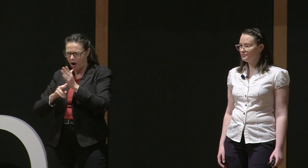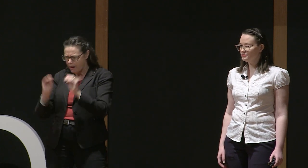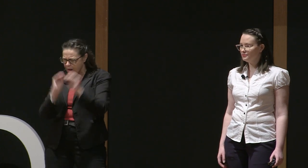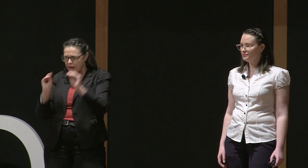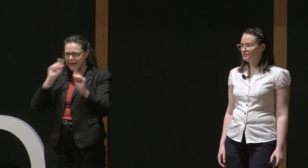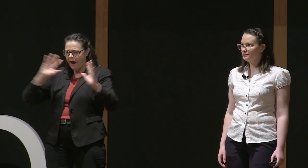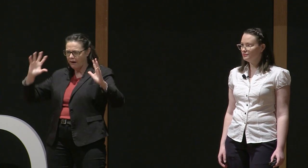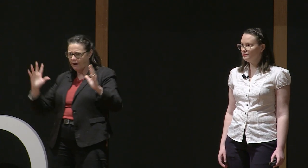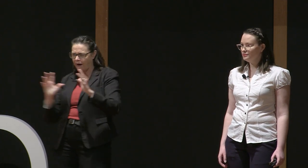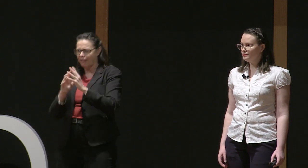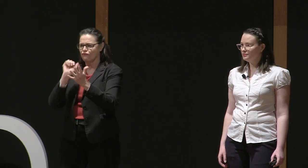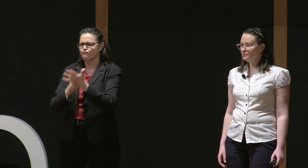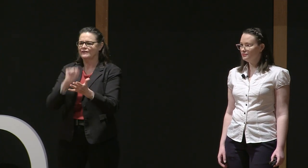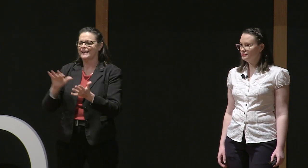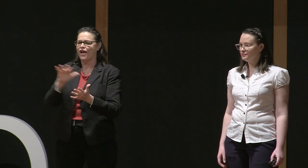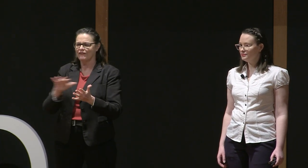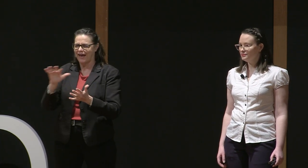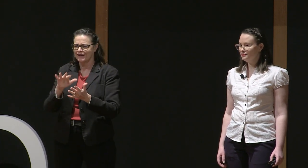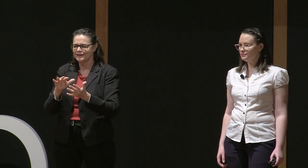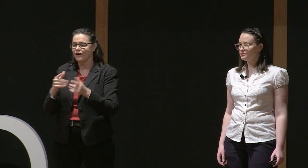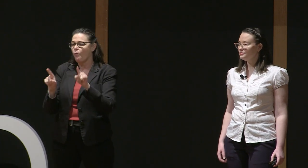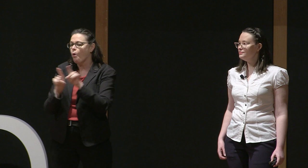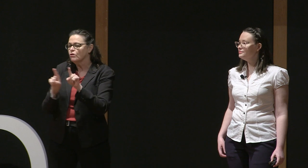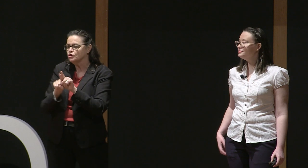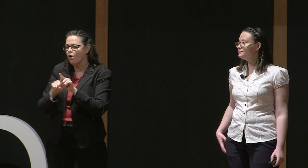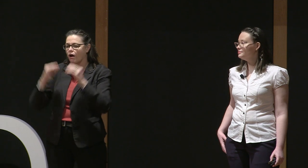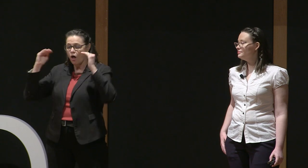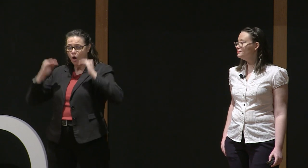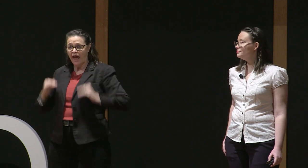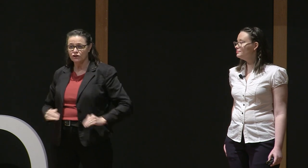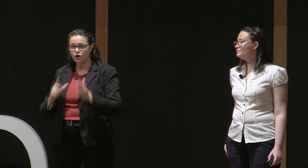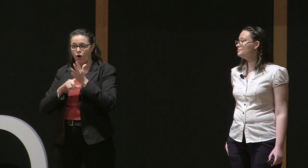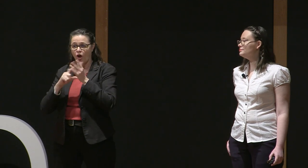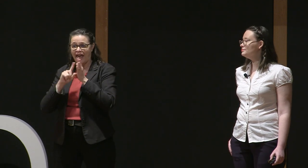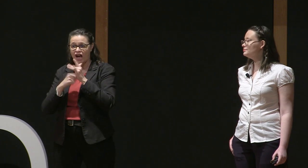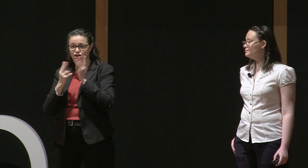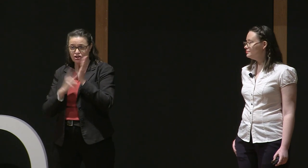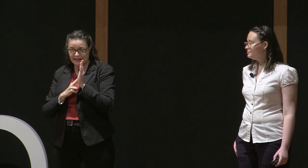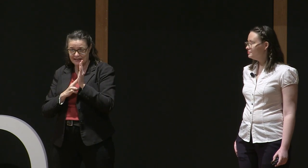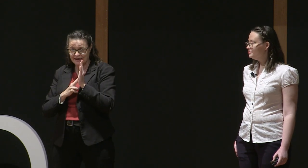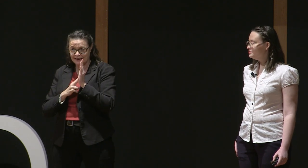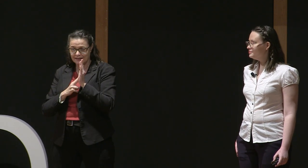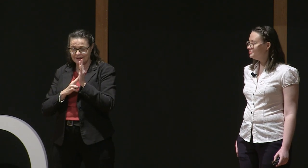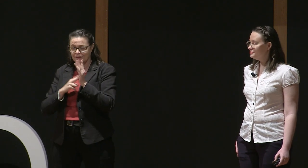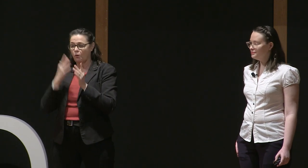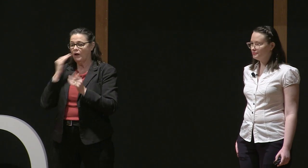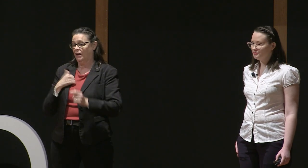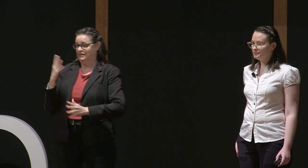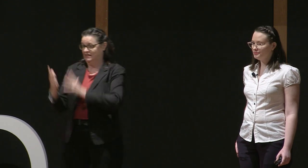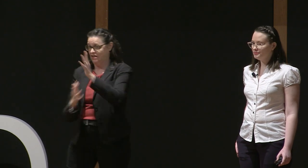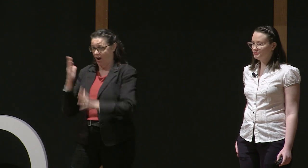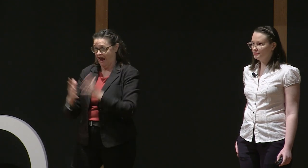animator, designer, Maria, who ended up doing some of those edits for me on the computer to make sure that the appropriate